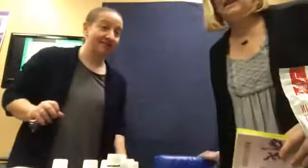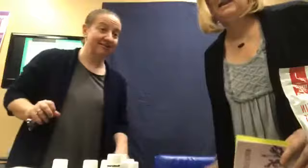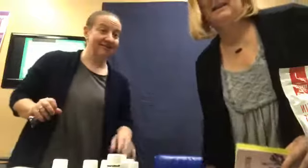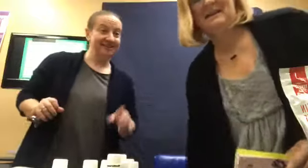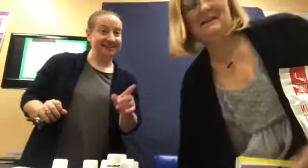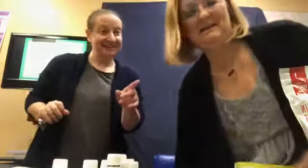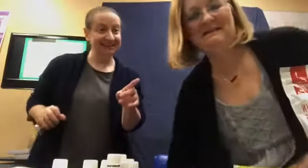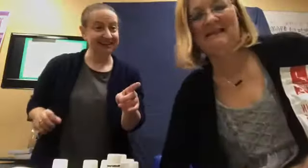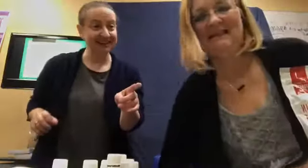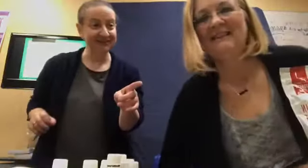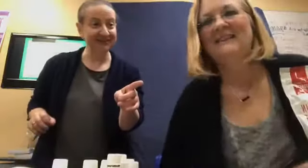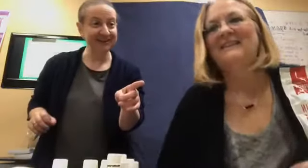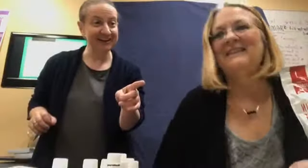Let's see. I'm afraid.